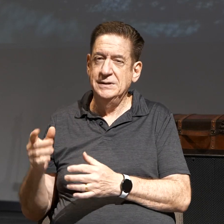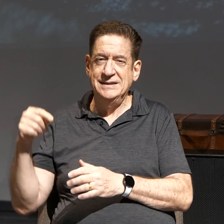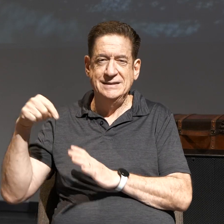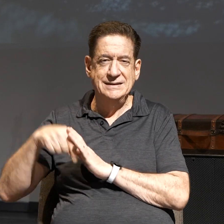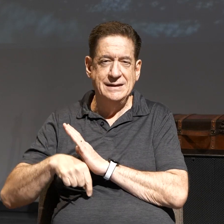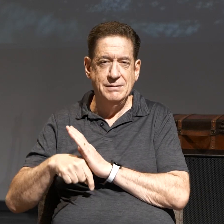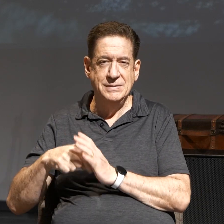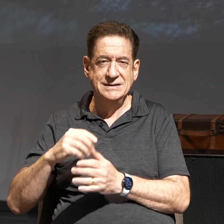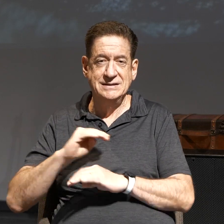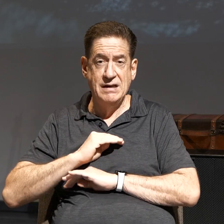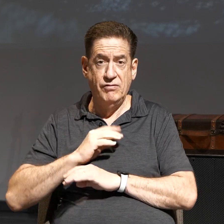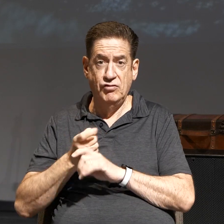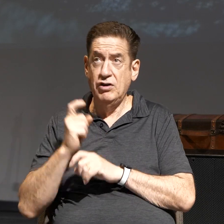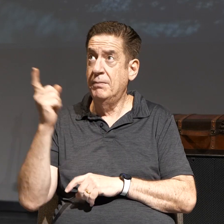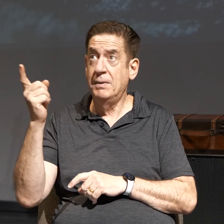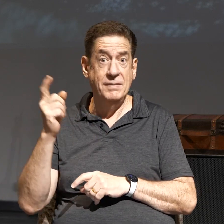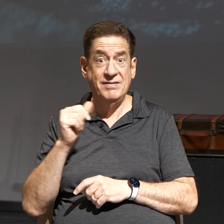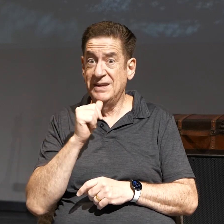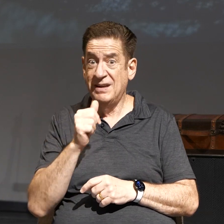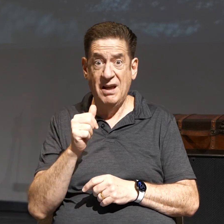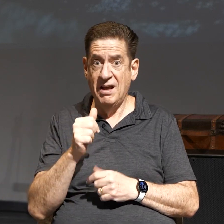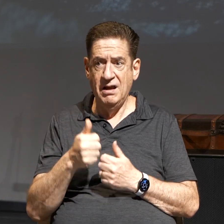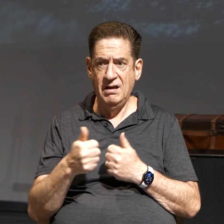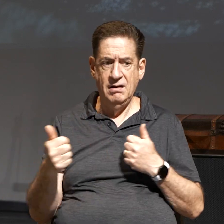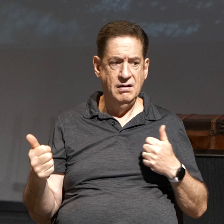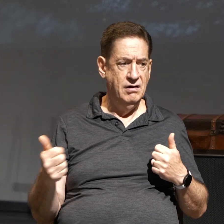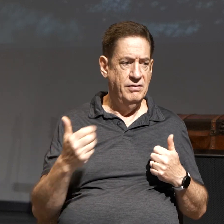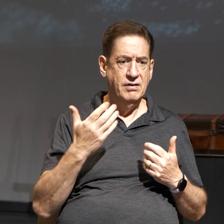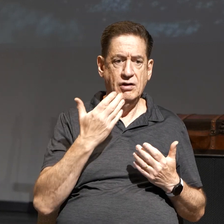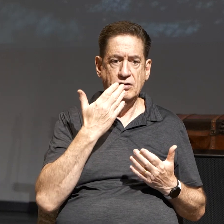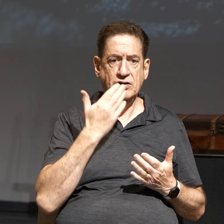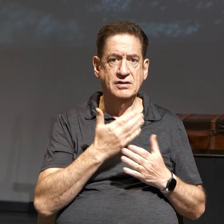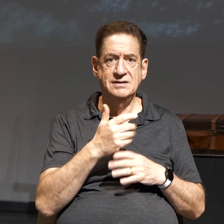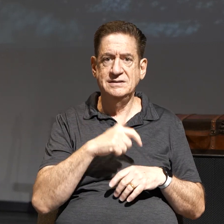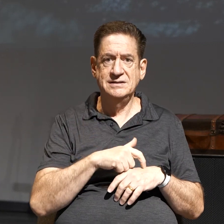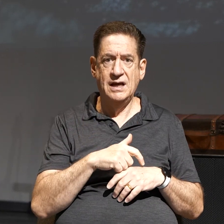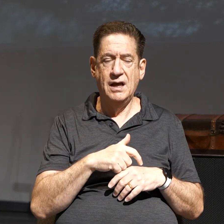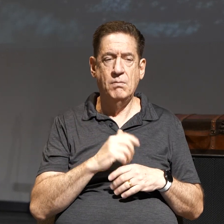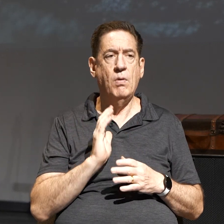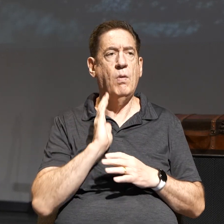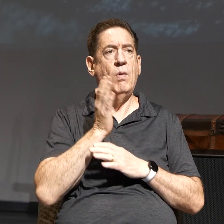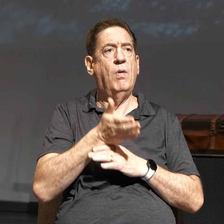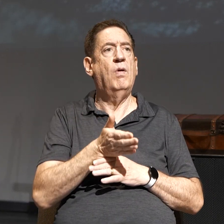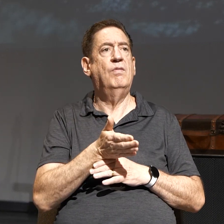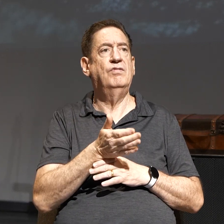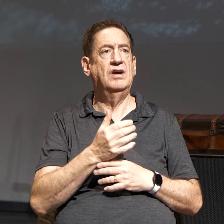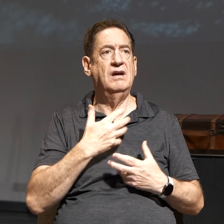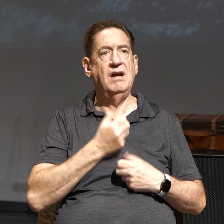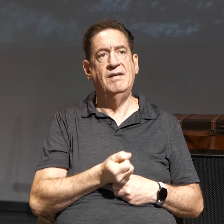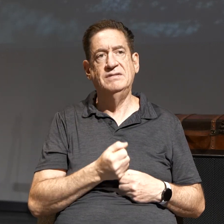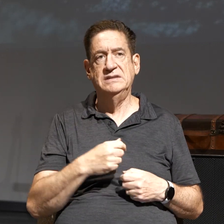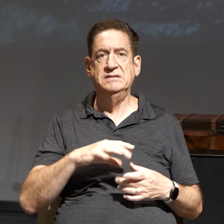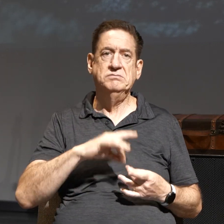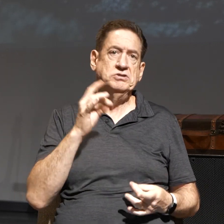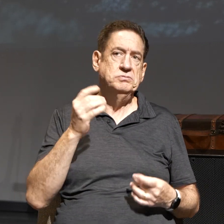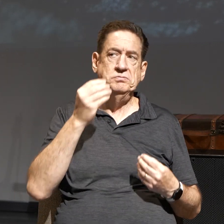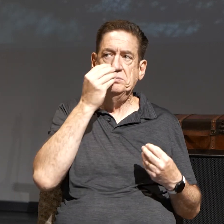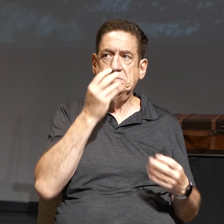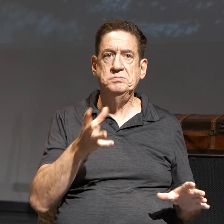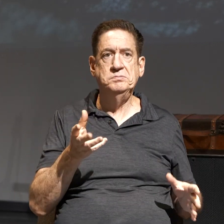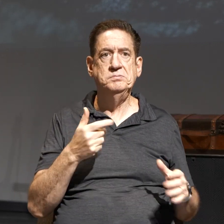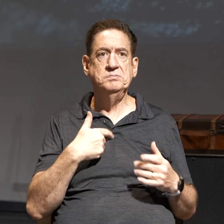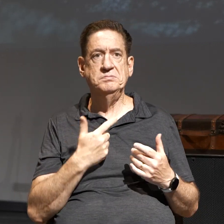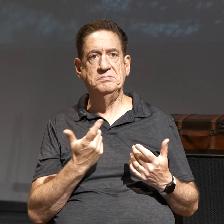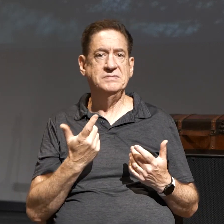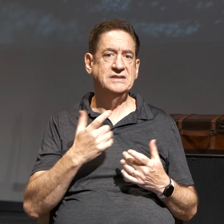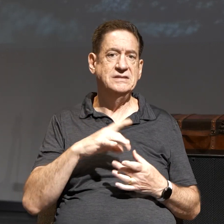Him, then good times will lead to overconfidence and spiritual indifference, where you might start neglecting